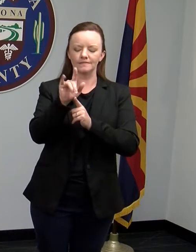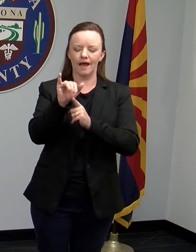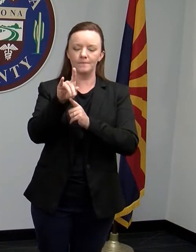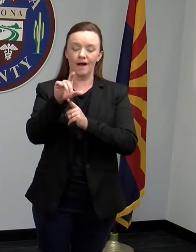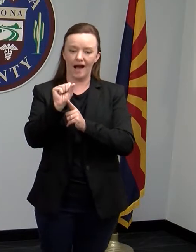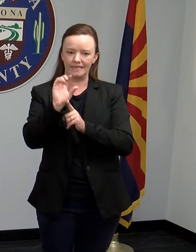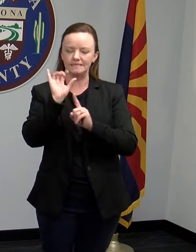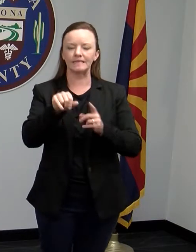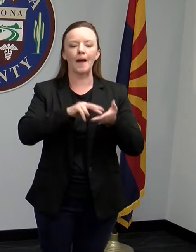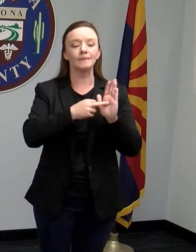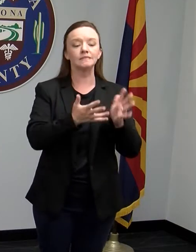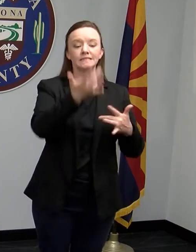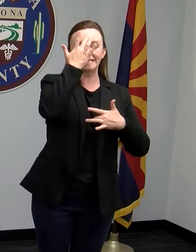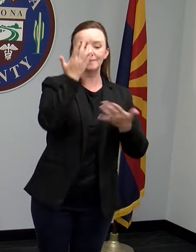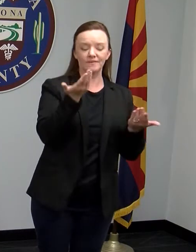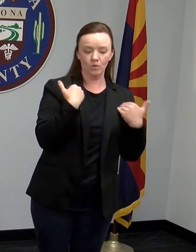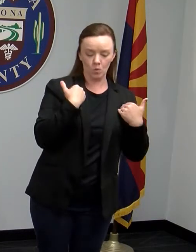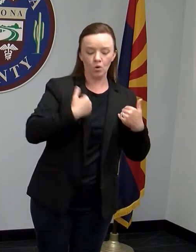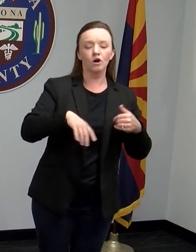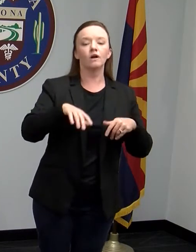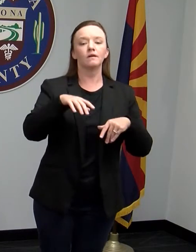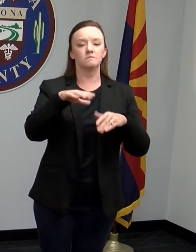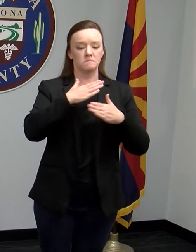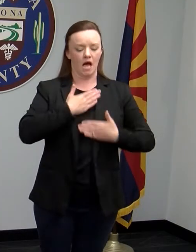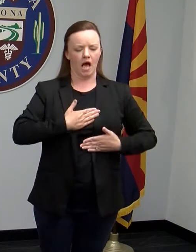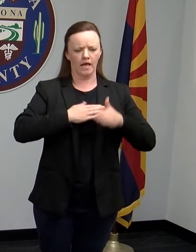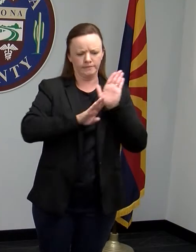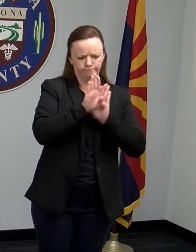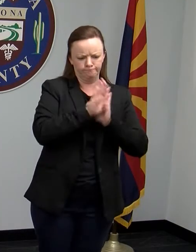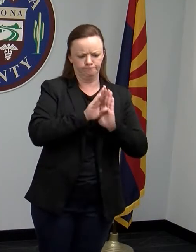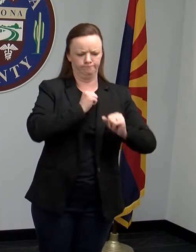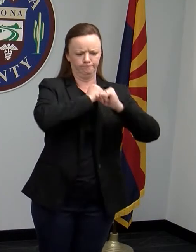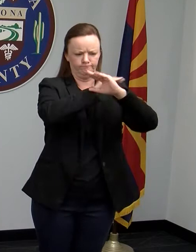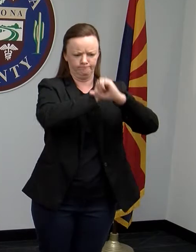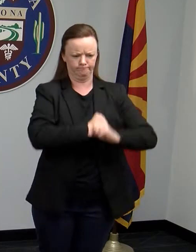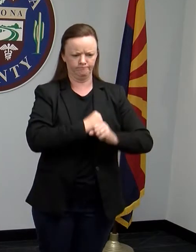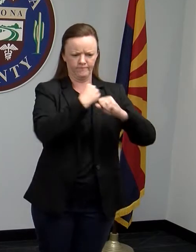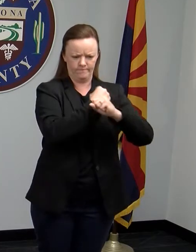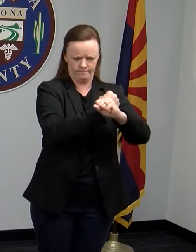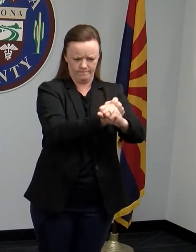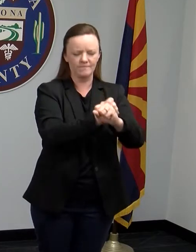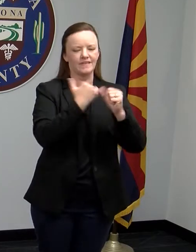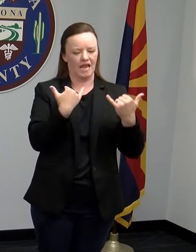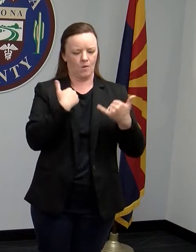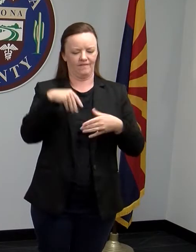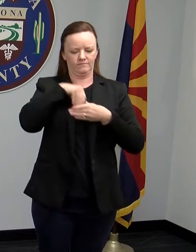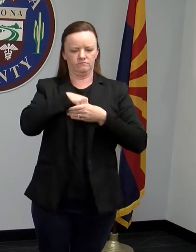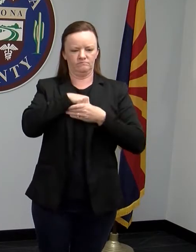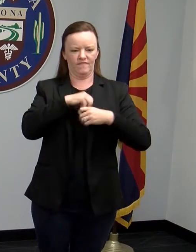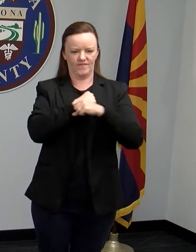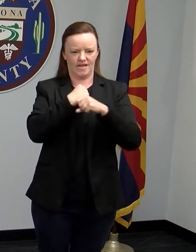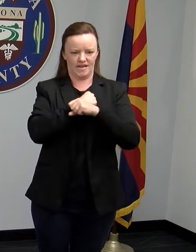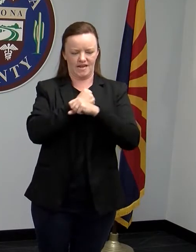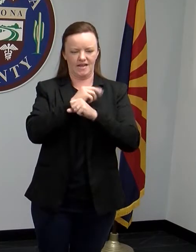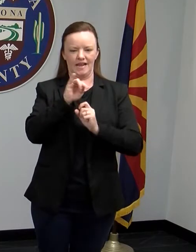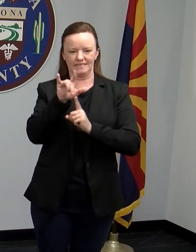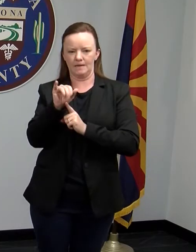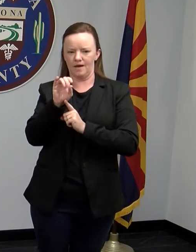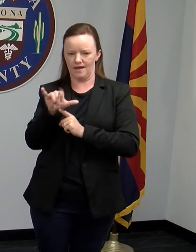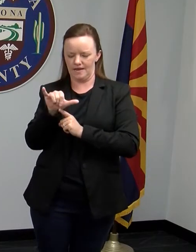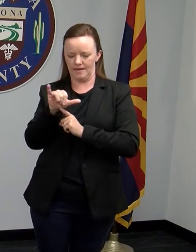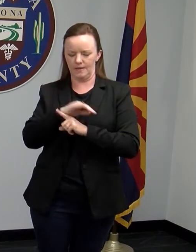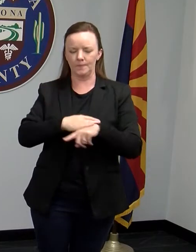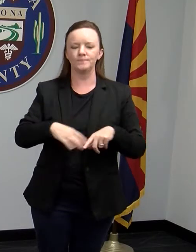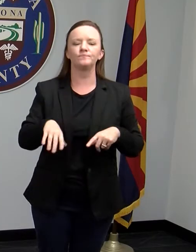fight off the virus of COVID-19. Antibody tests look at two different types of antibodies. One is called